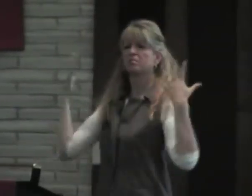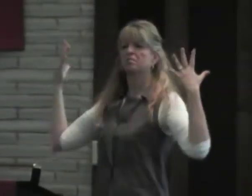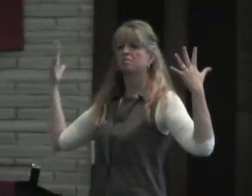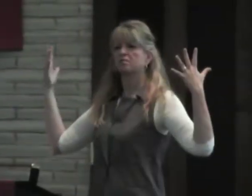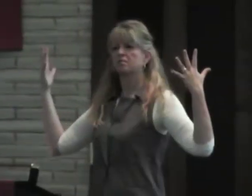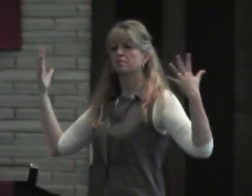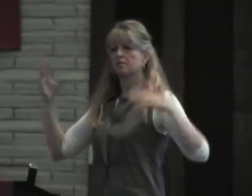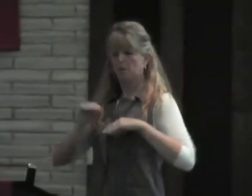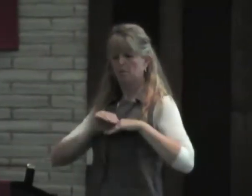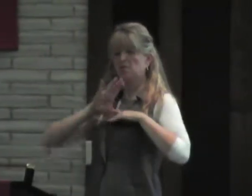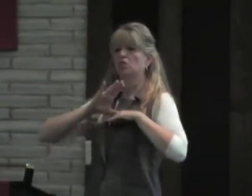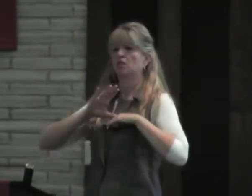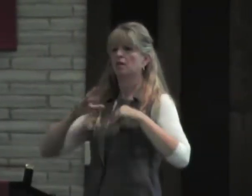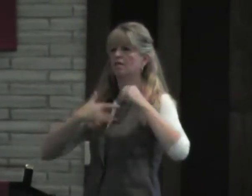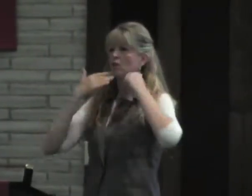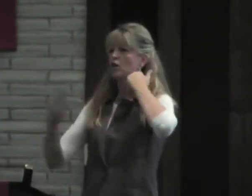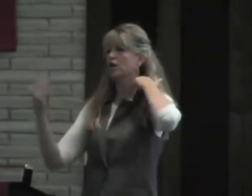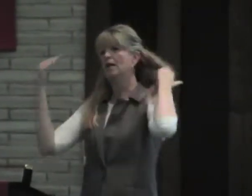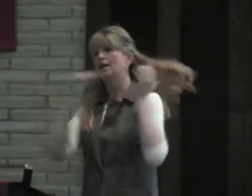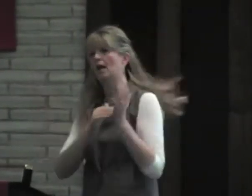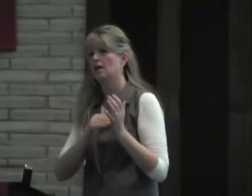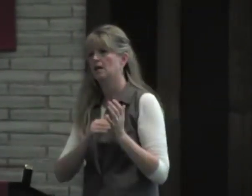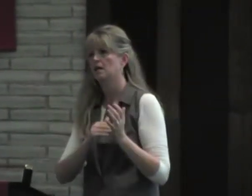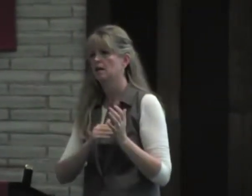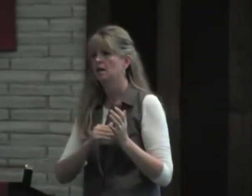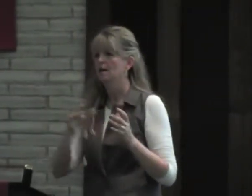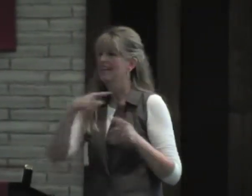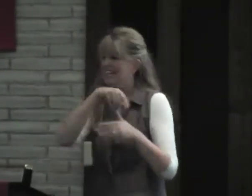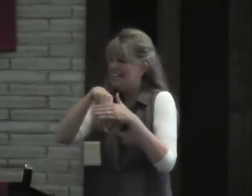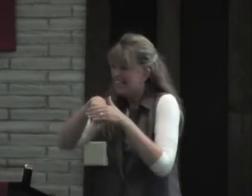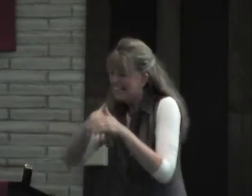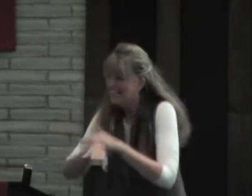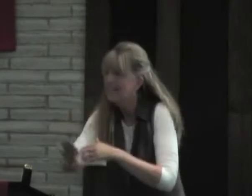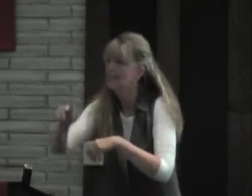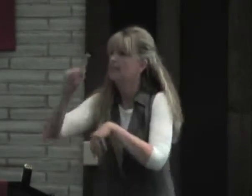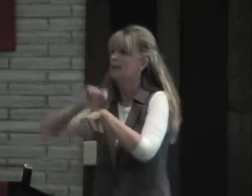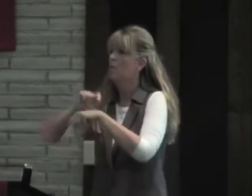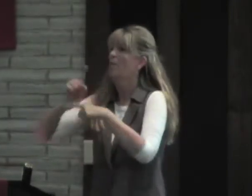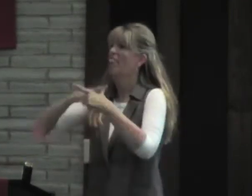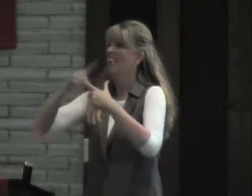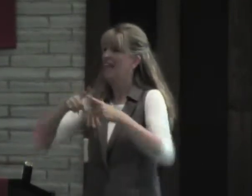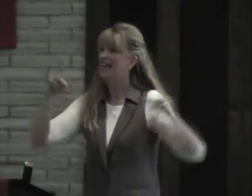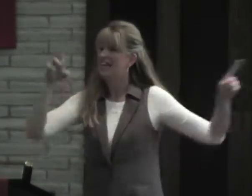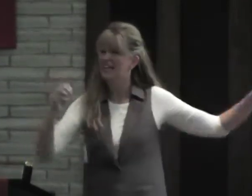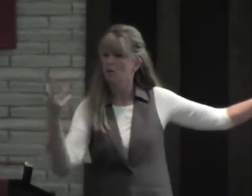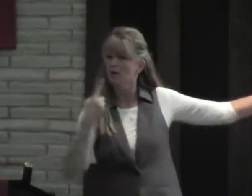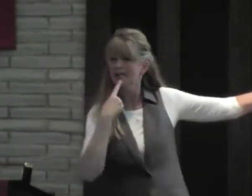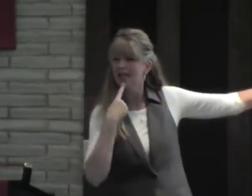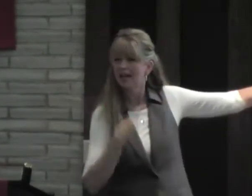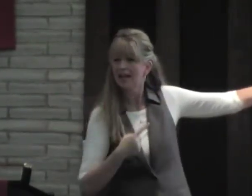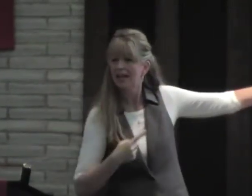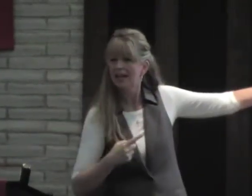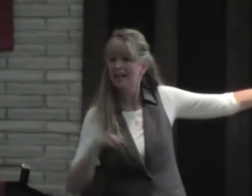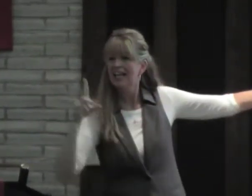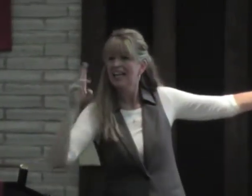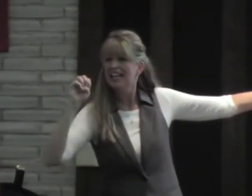He was charged. His battery was charged, and he felt good again. By entering the temple, and then what does it say?